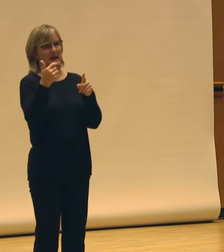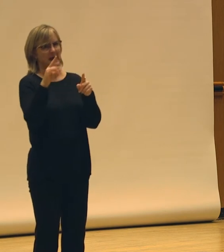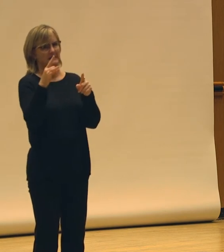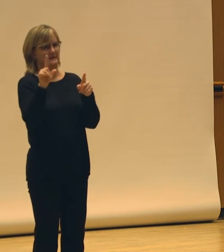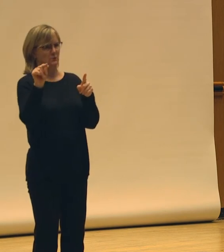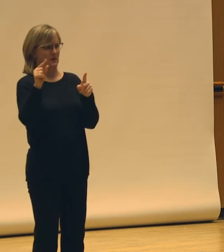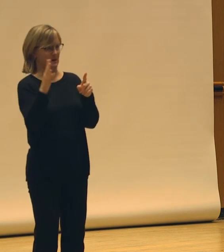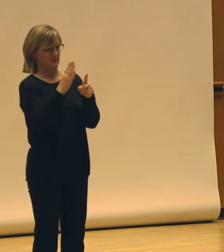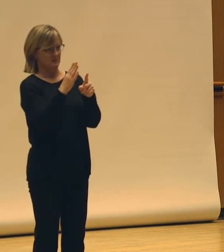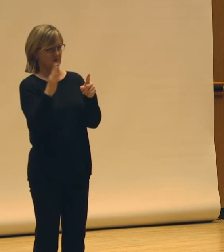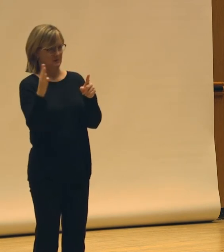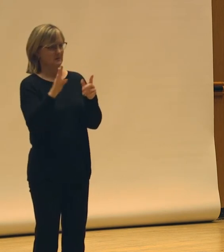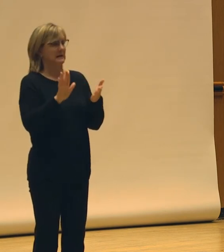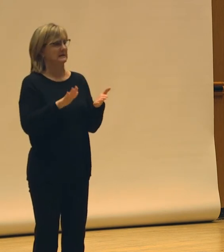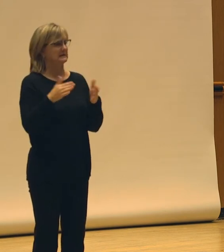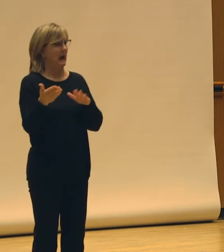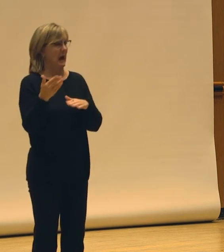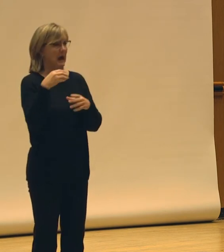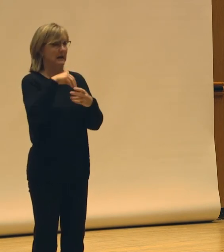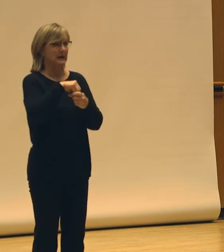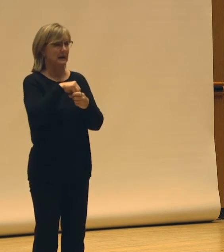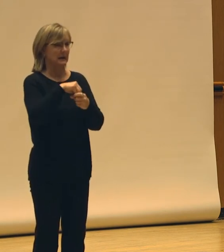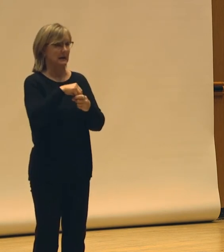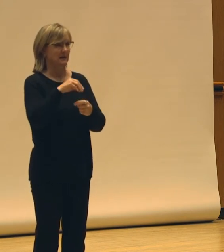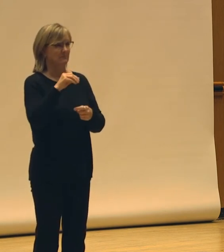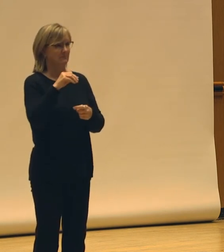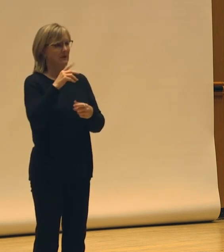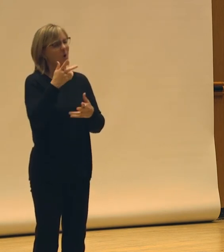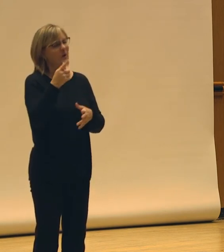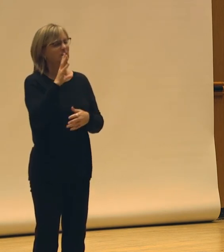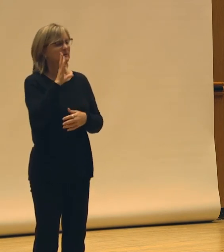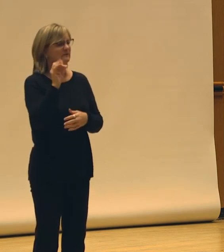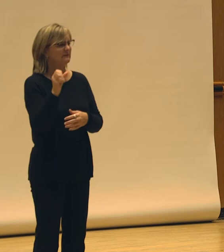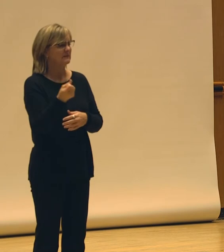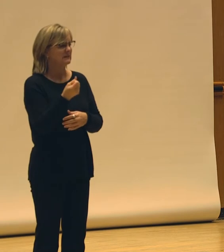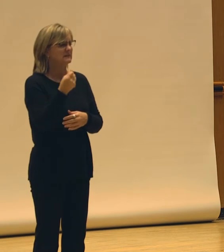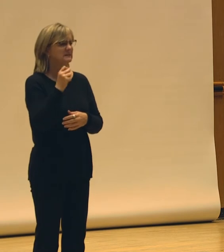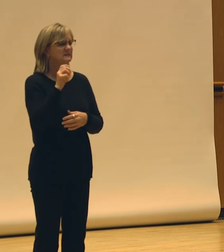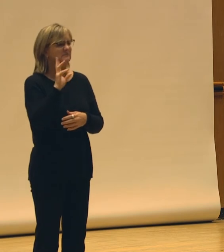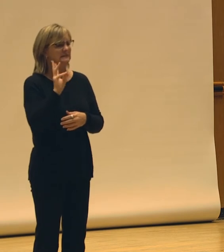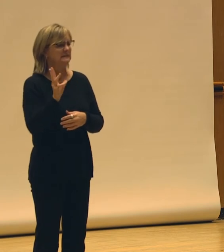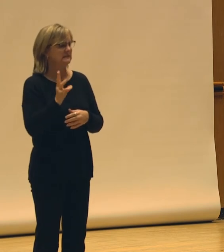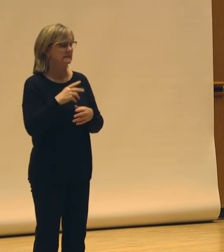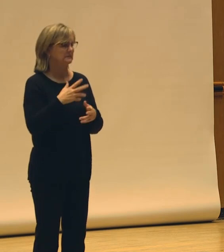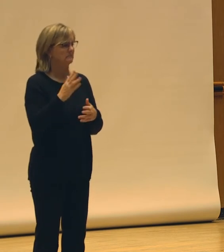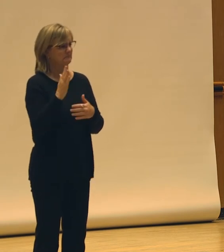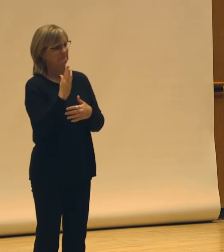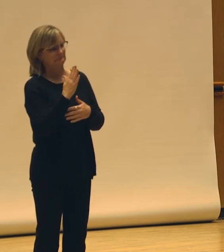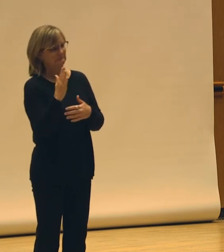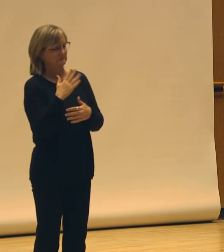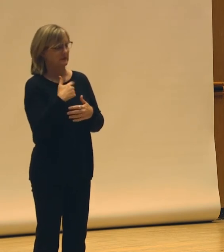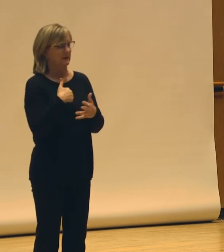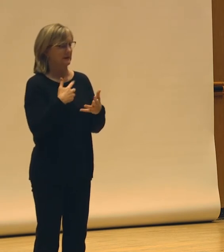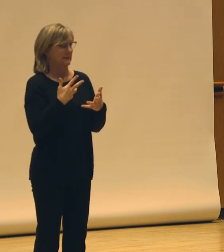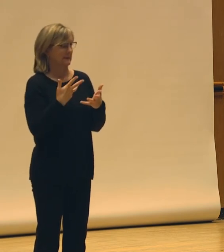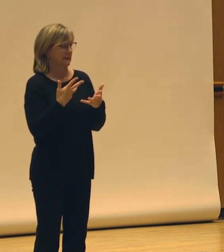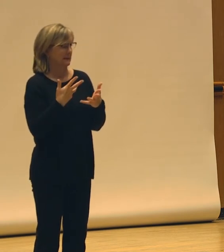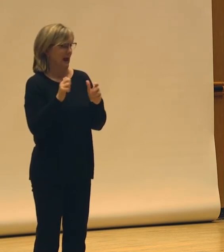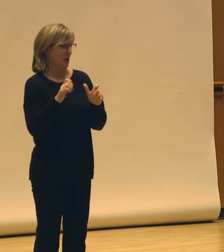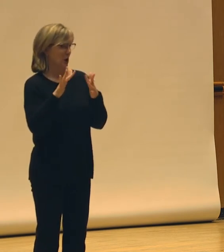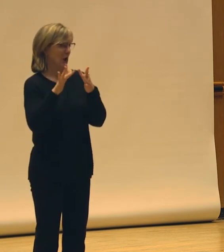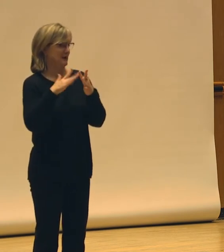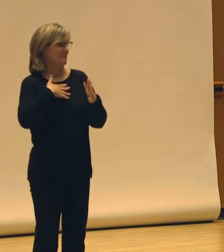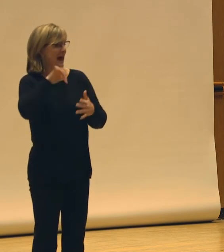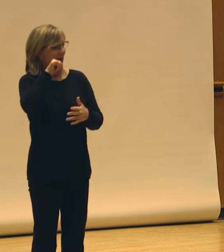Yeah. And died in, I think he was in his 50s or 60s. So, yeah. I could contact